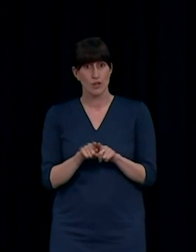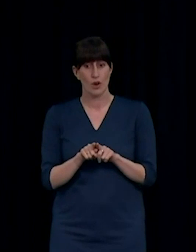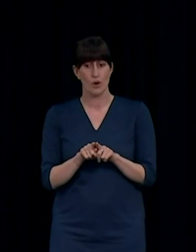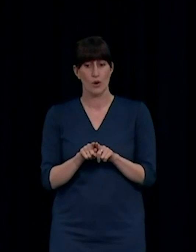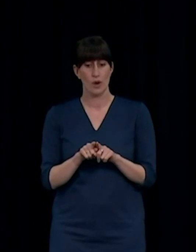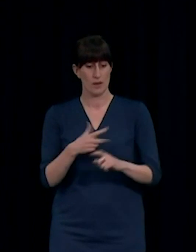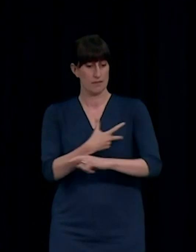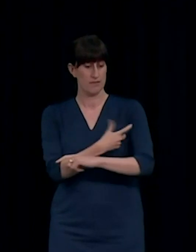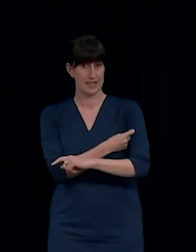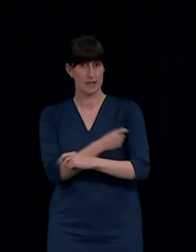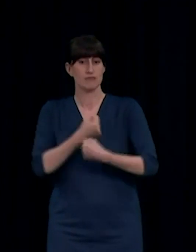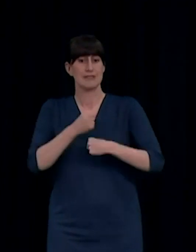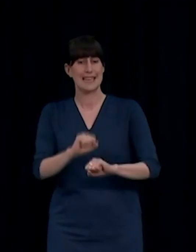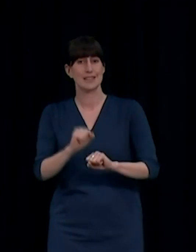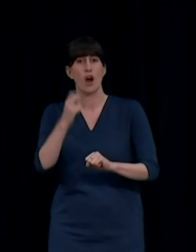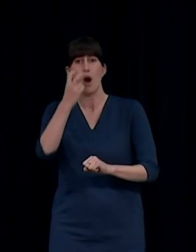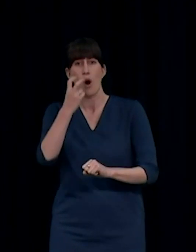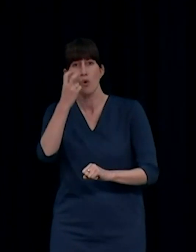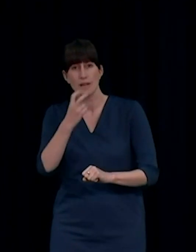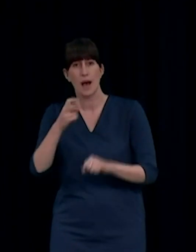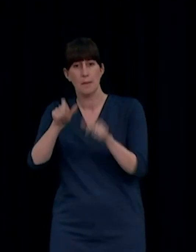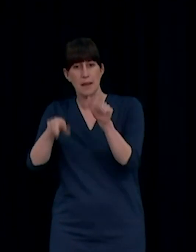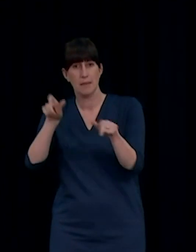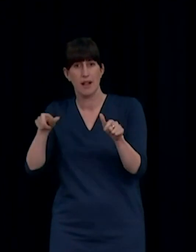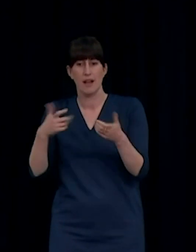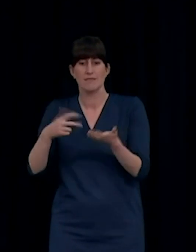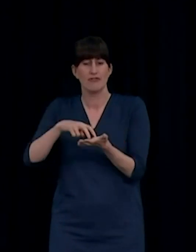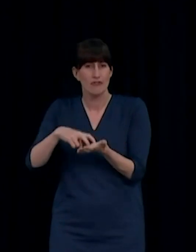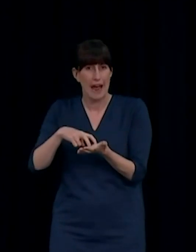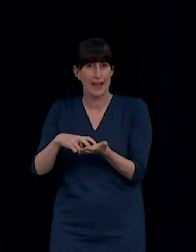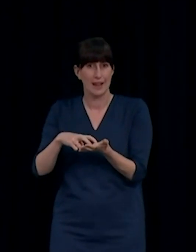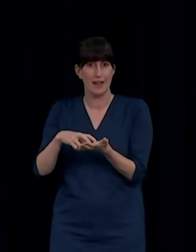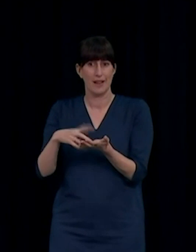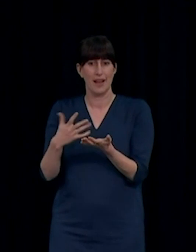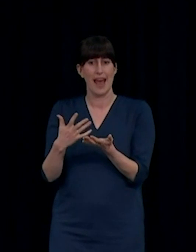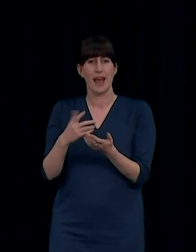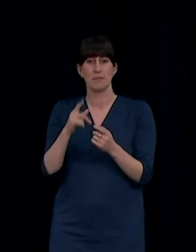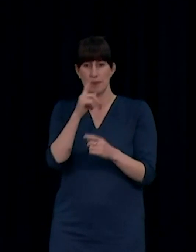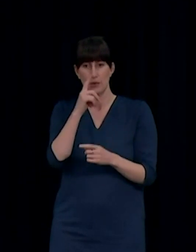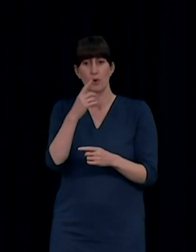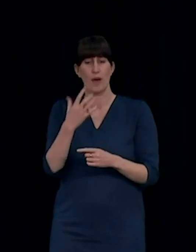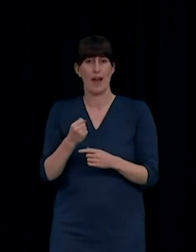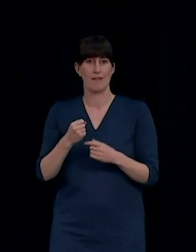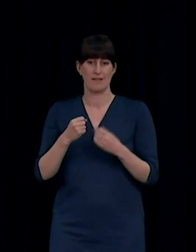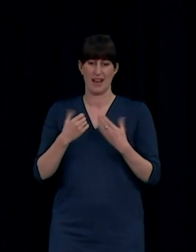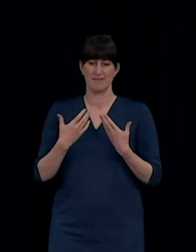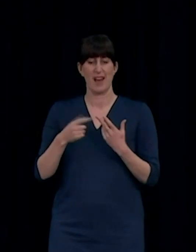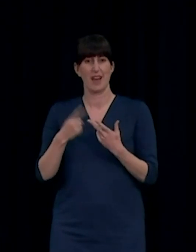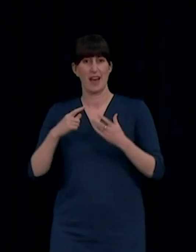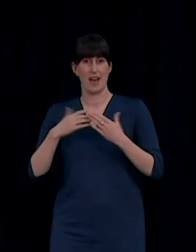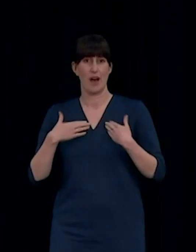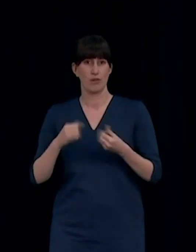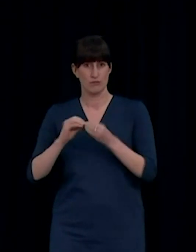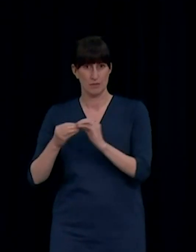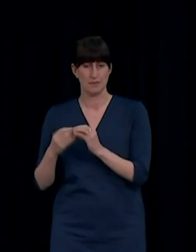frail older people who may be vaccinated, but susceptible, and, of course, people who are immunocompromised. And the shout-out today,